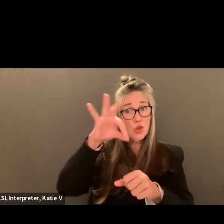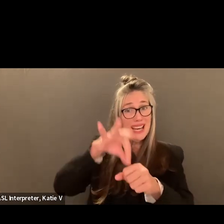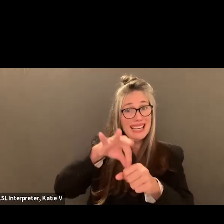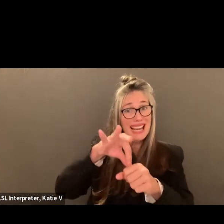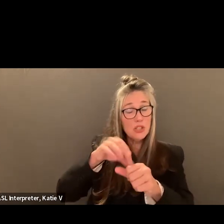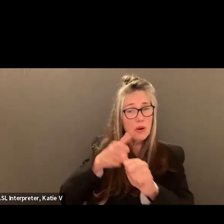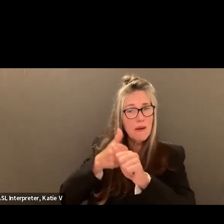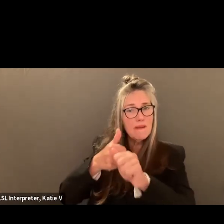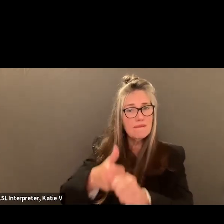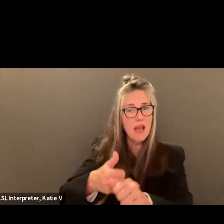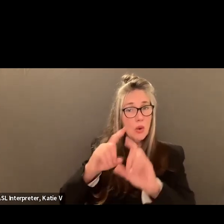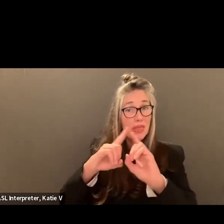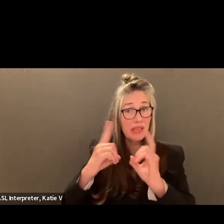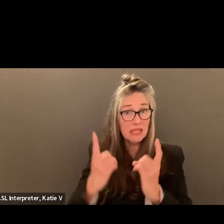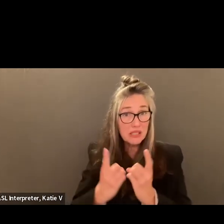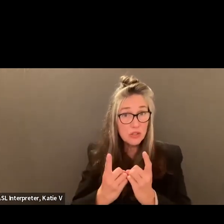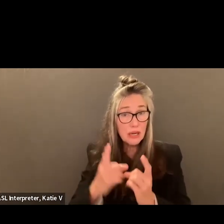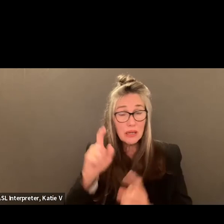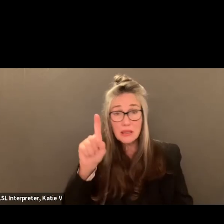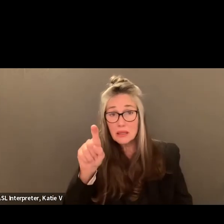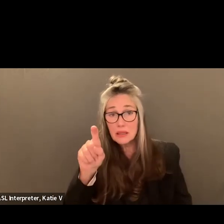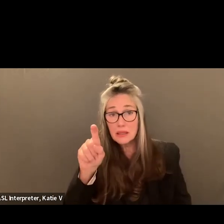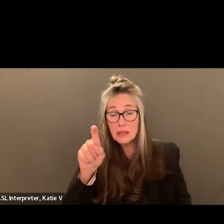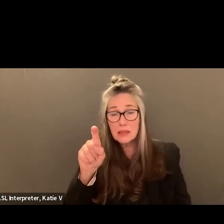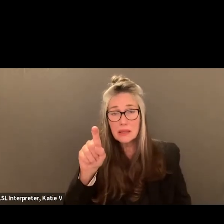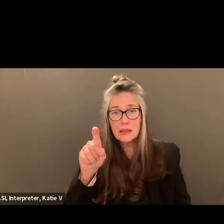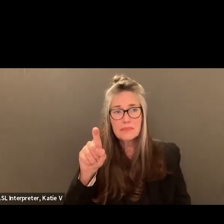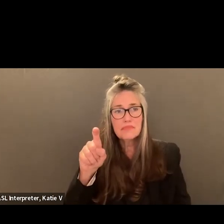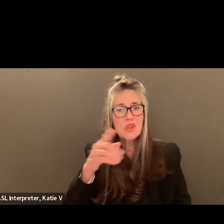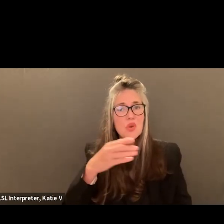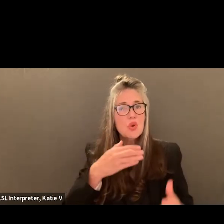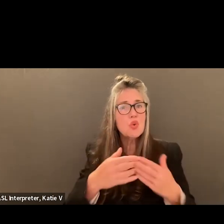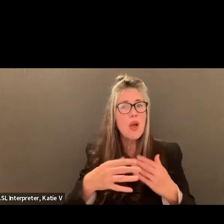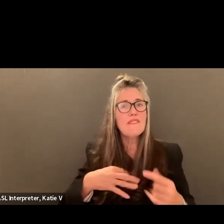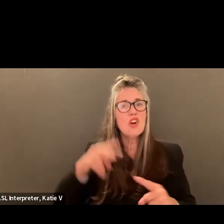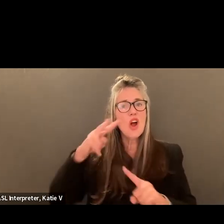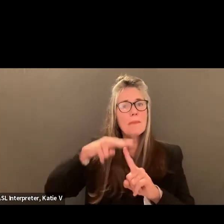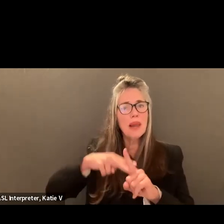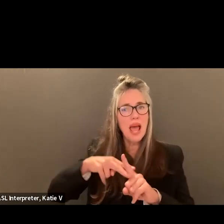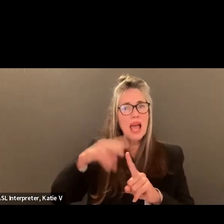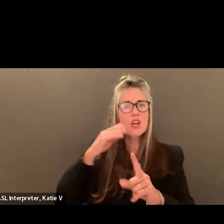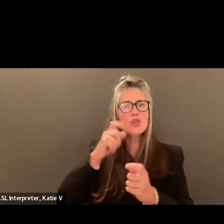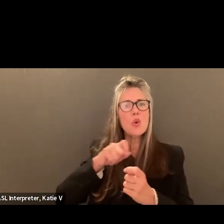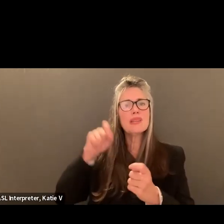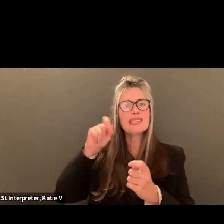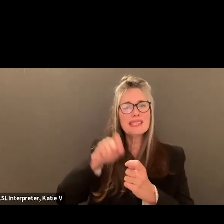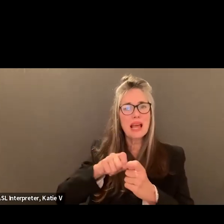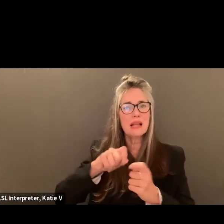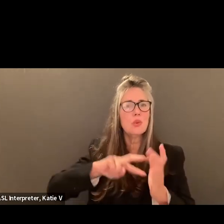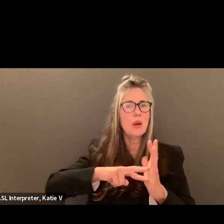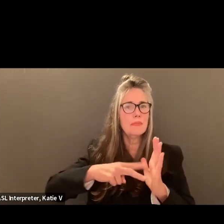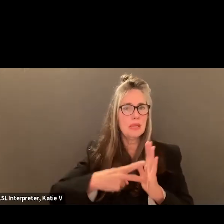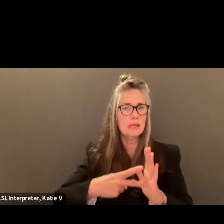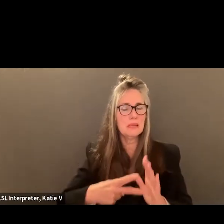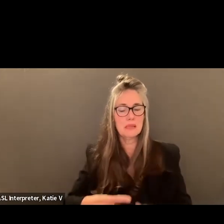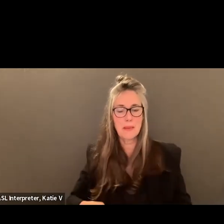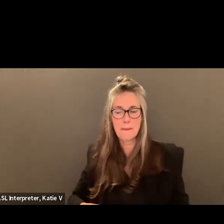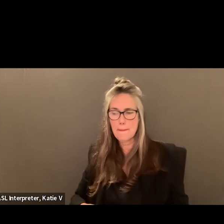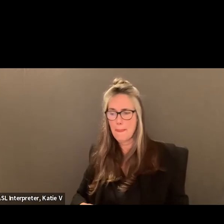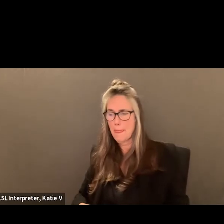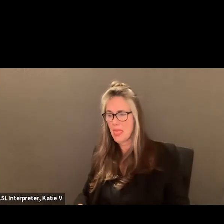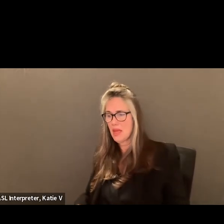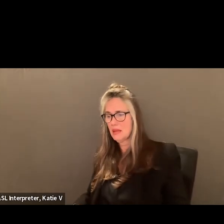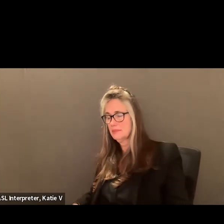district. I think so that whomever applies, they know exactly what it is. So my